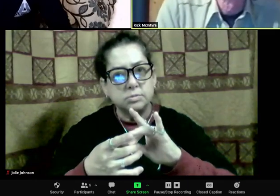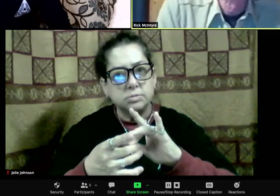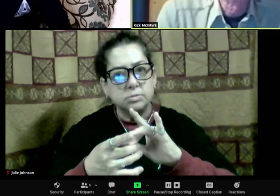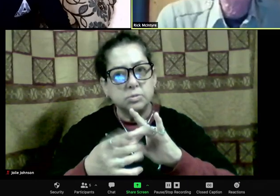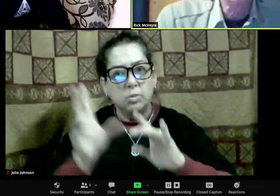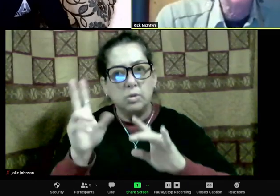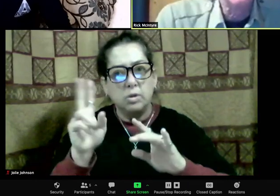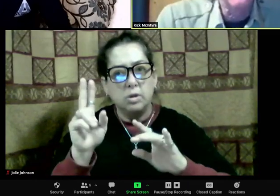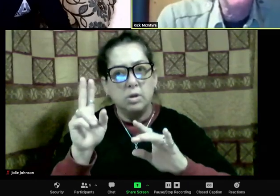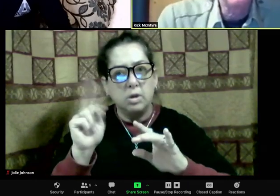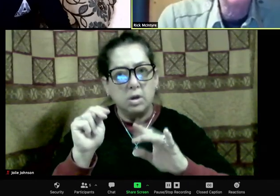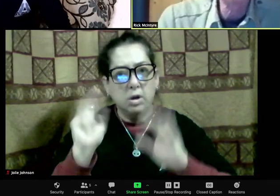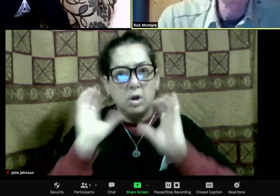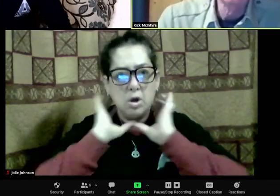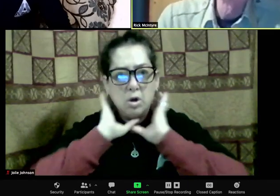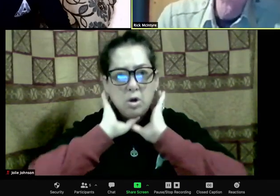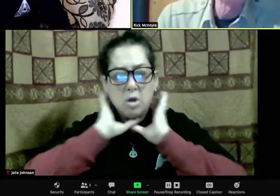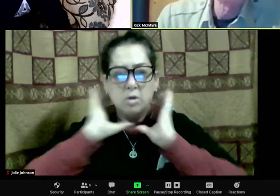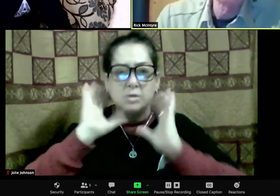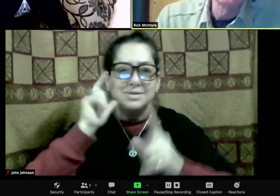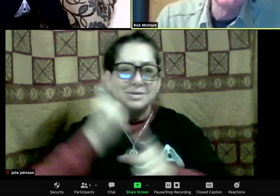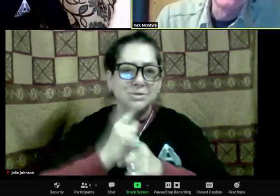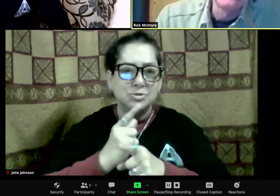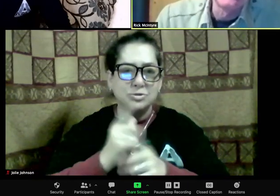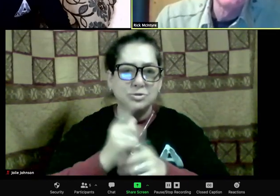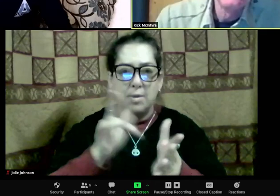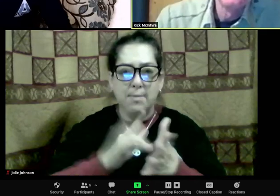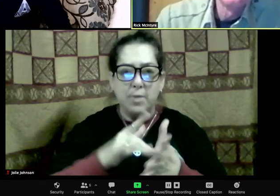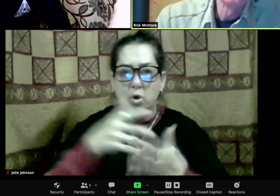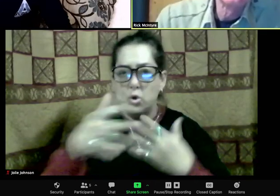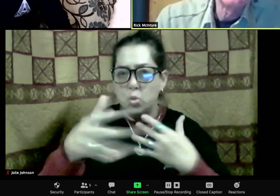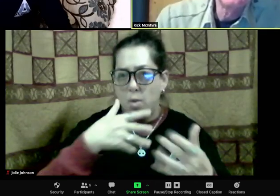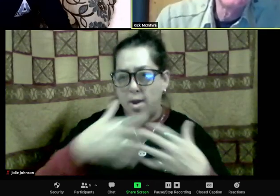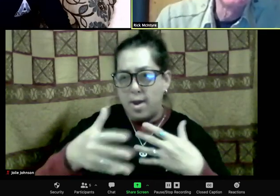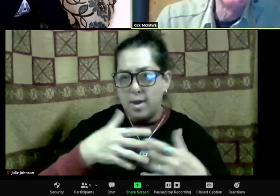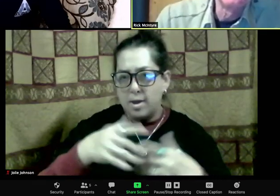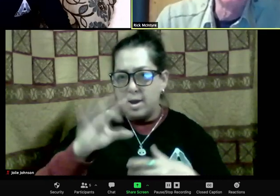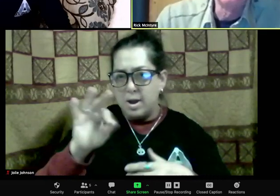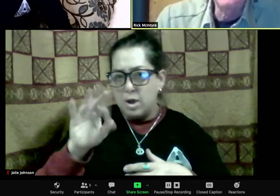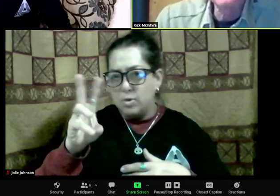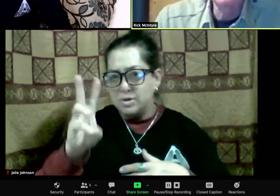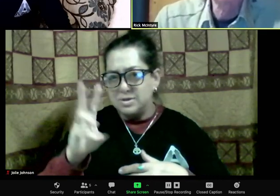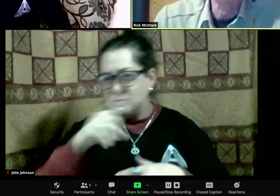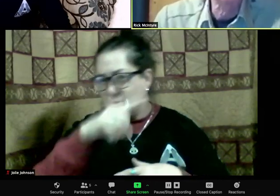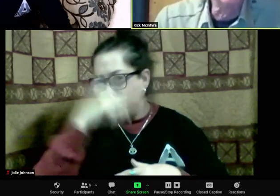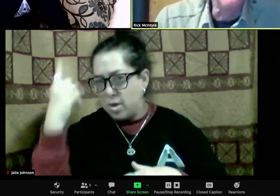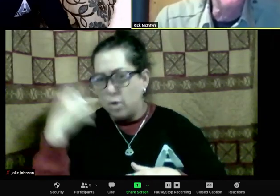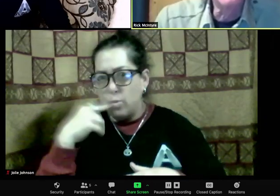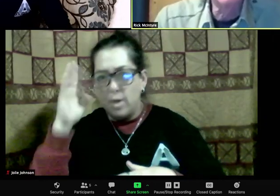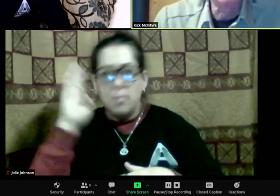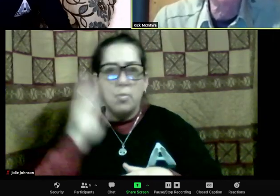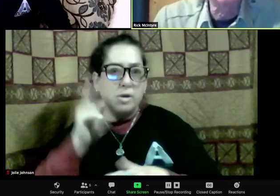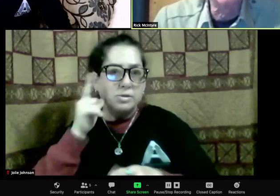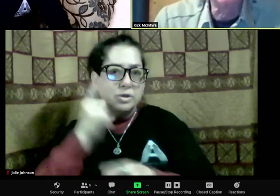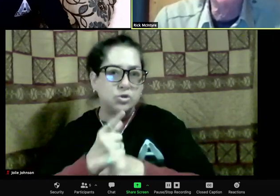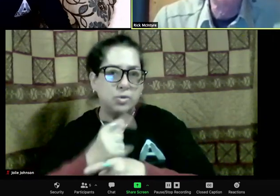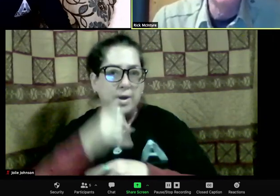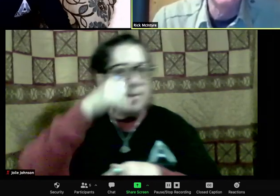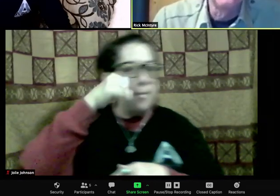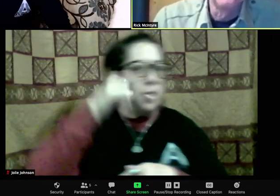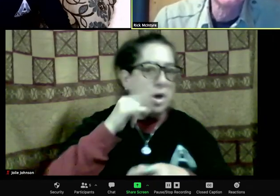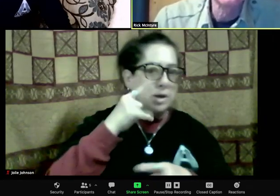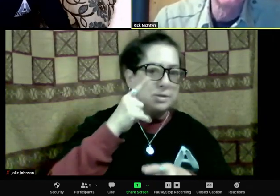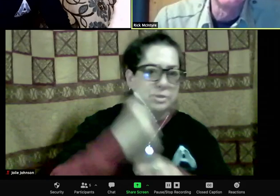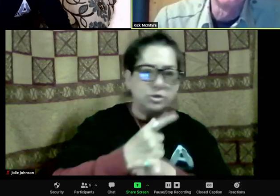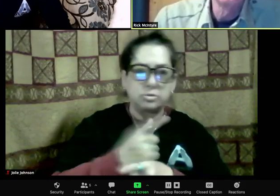she had many daughters. I think most of your listeners know a little bit about 06 stories. So we'll kind of maybe save that